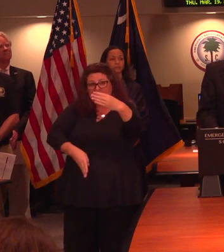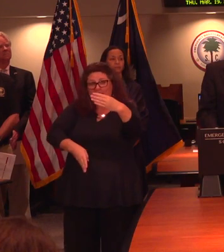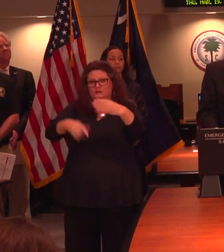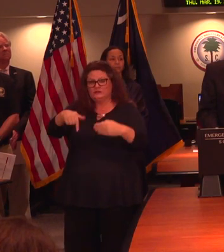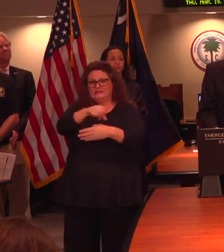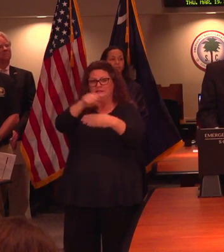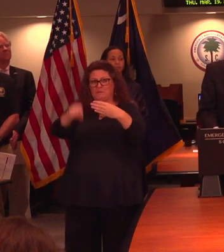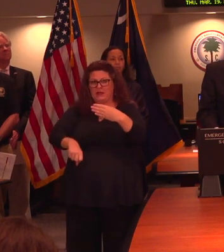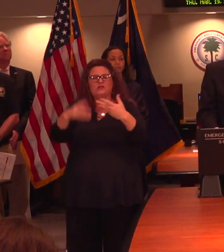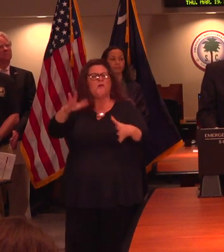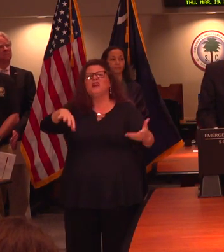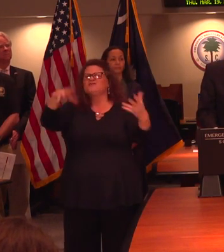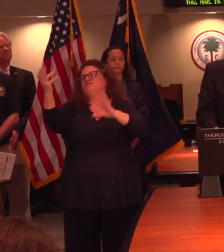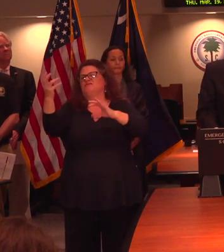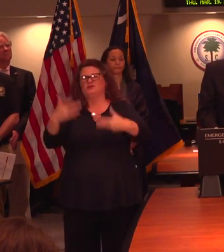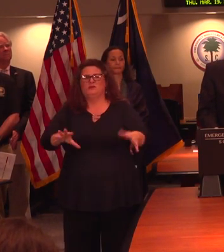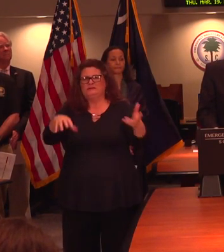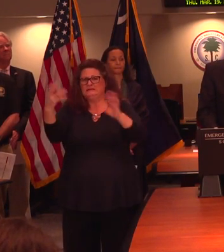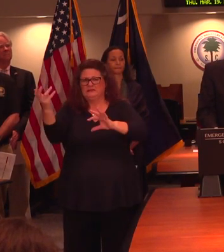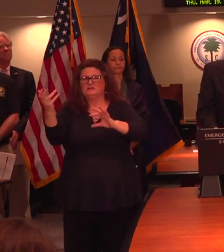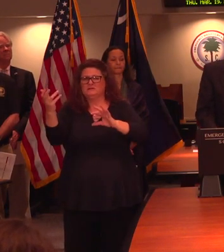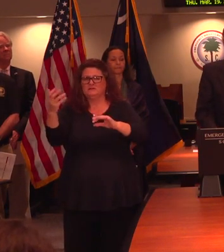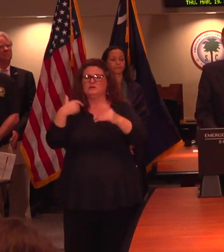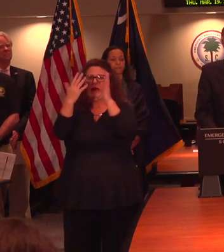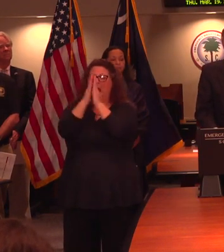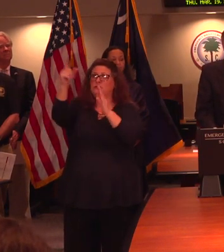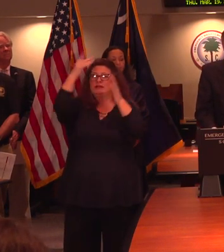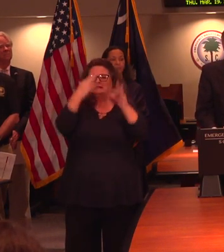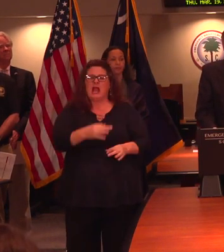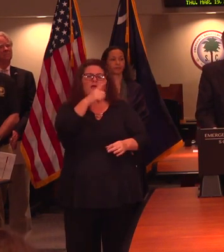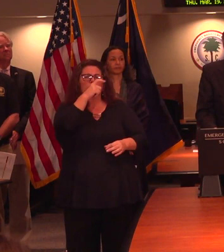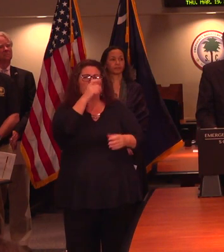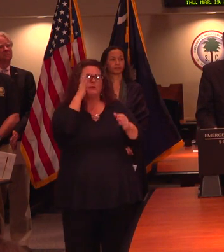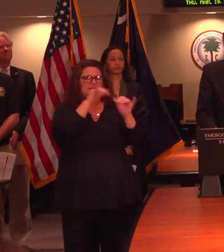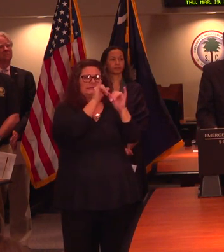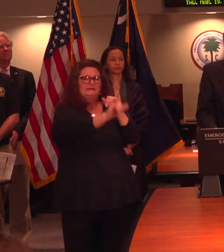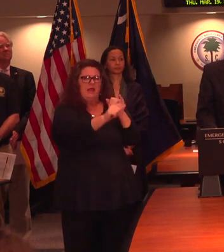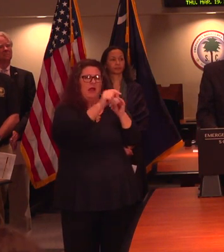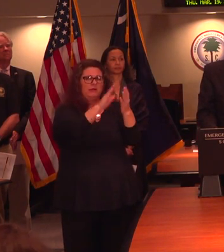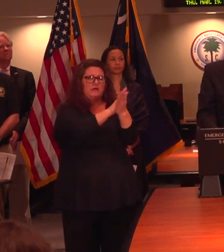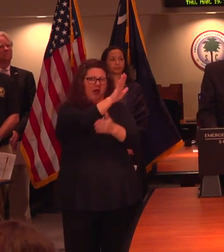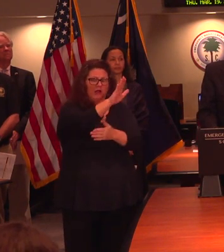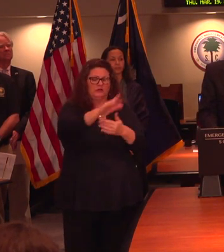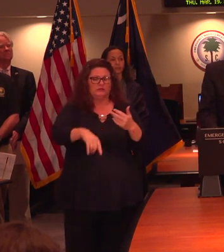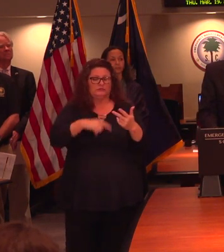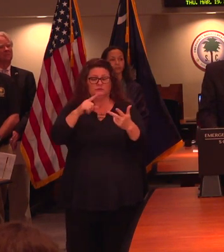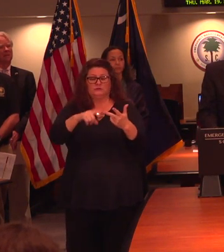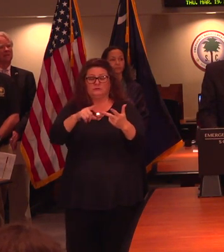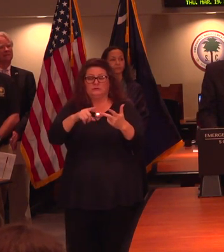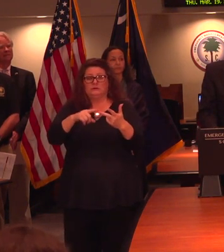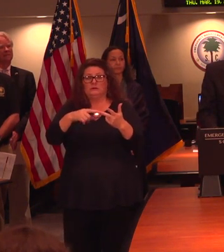online without interruption. Further, I've ordered that county and municipal governments are ordered to provide